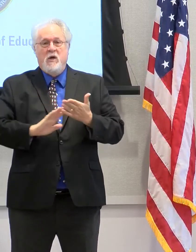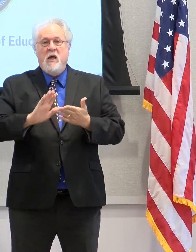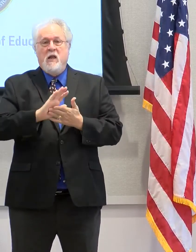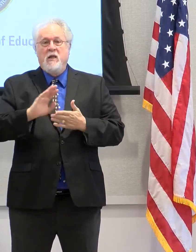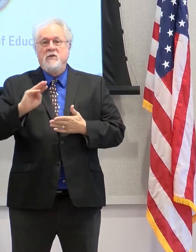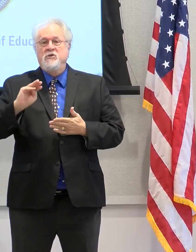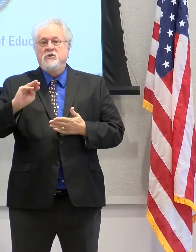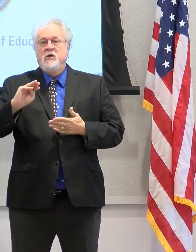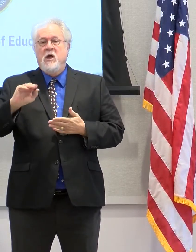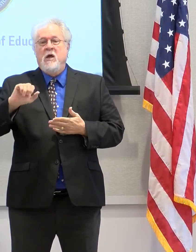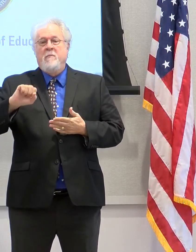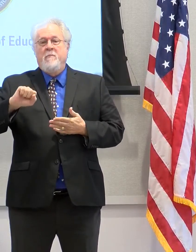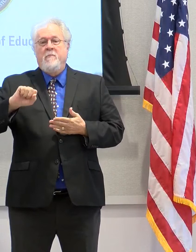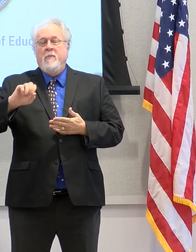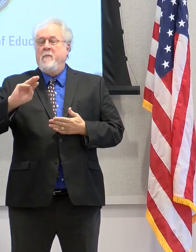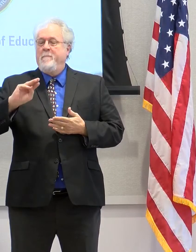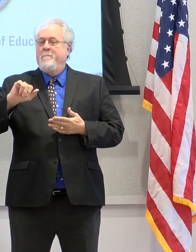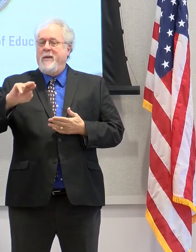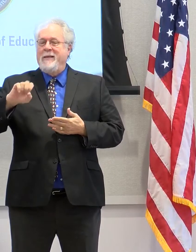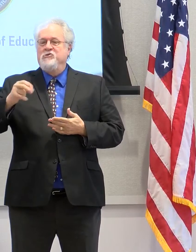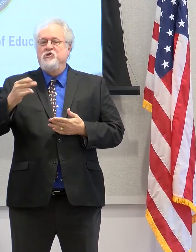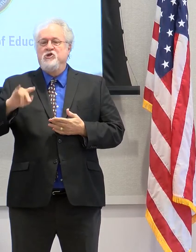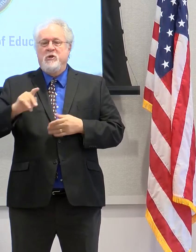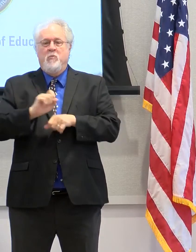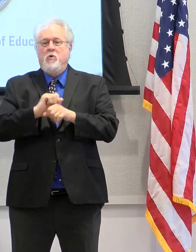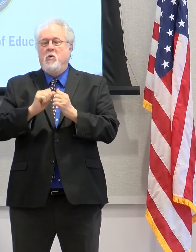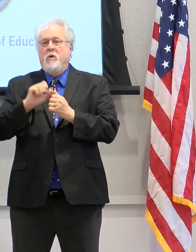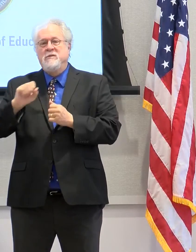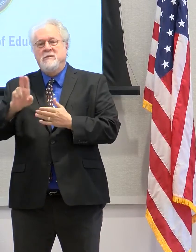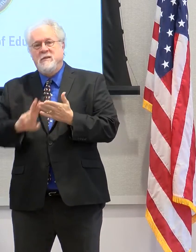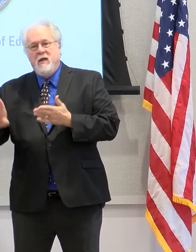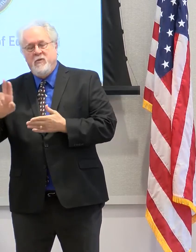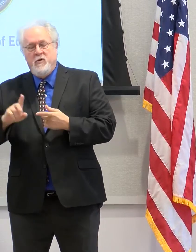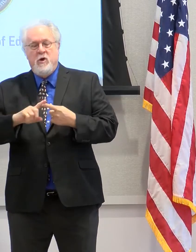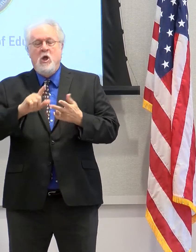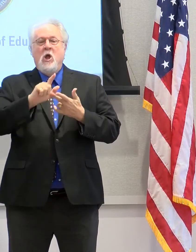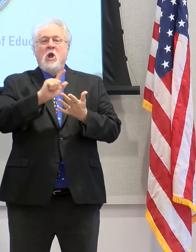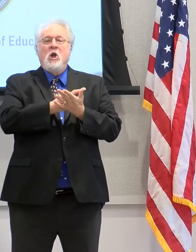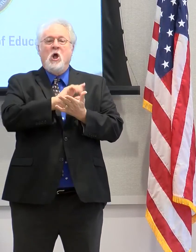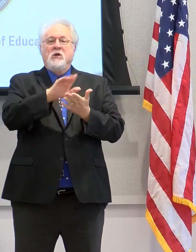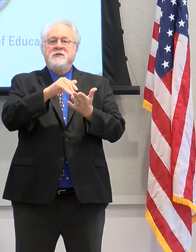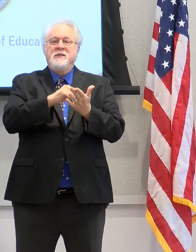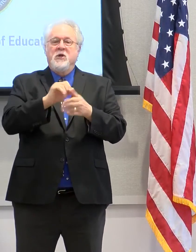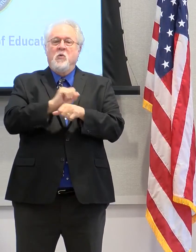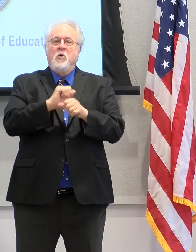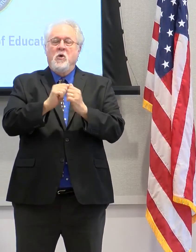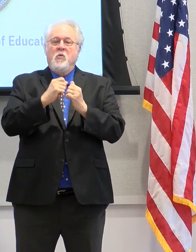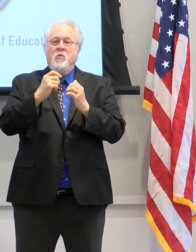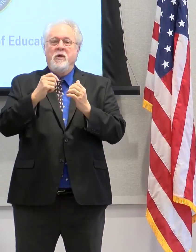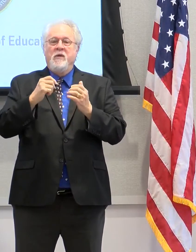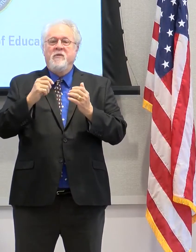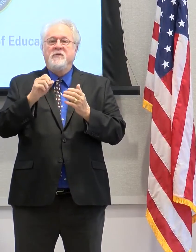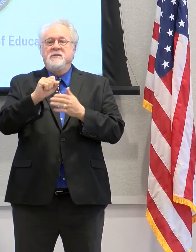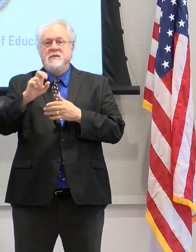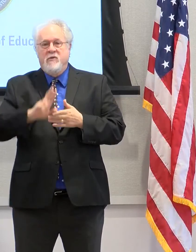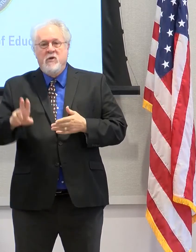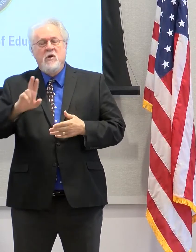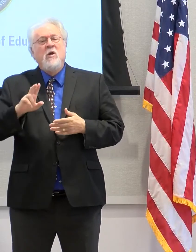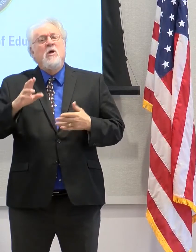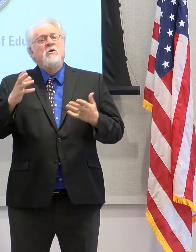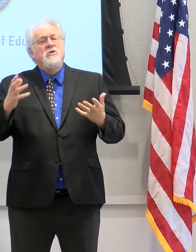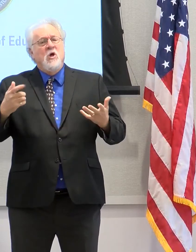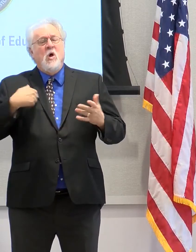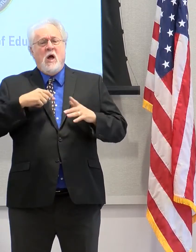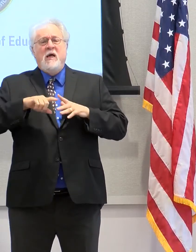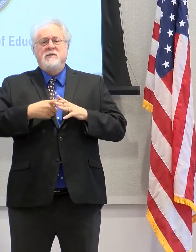Manship has worked with Southern on programming. The Law Center has worked with Southern on programming. So I think